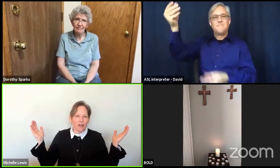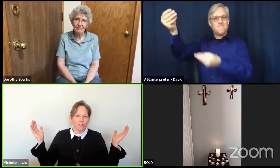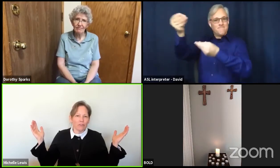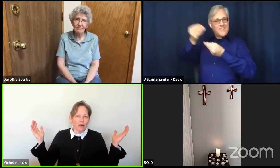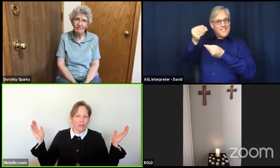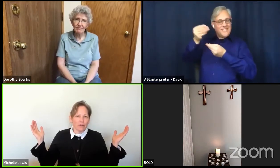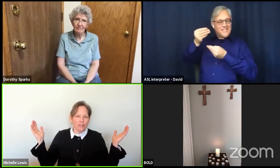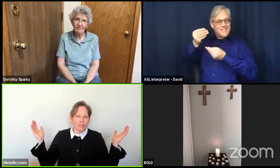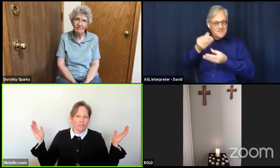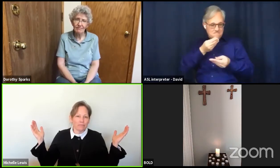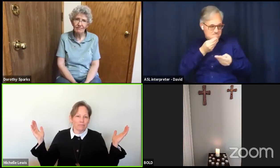others.